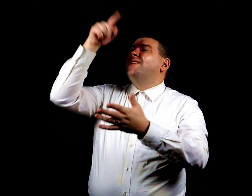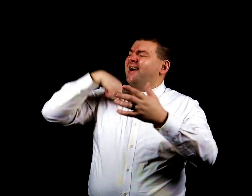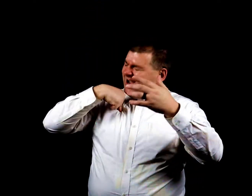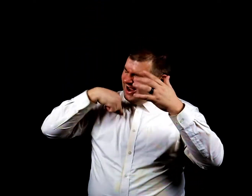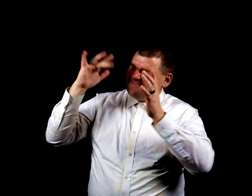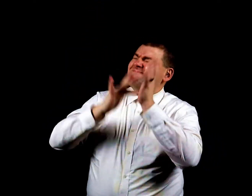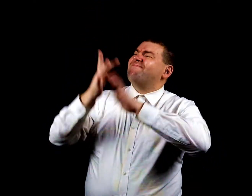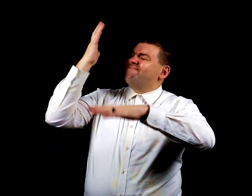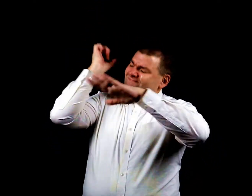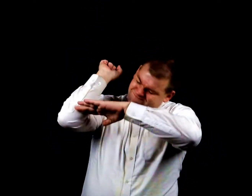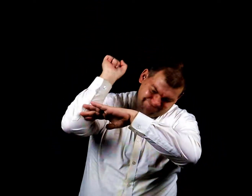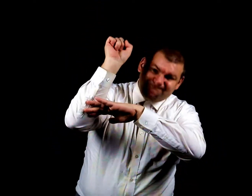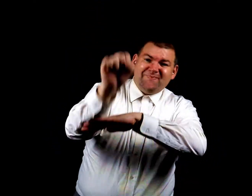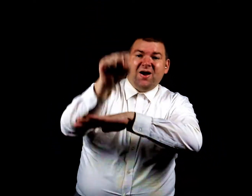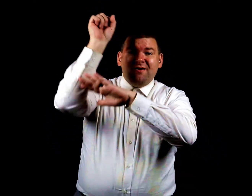overcome